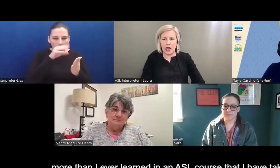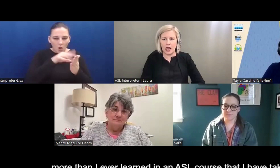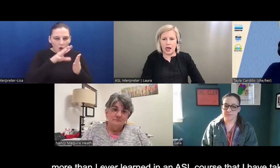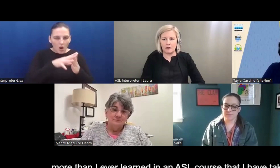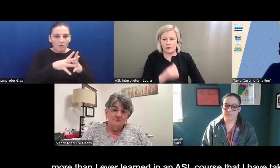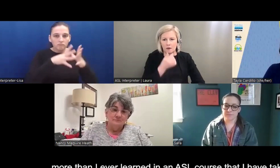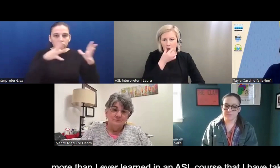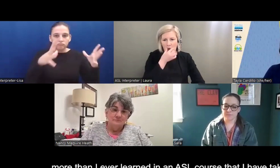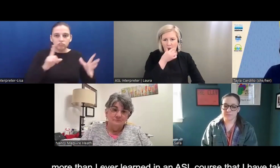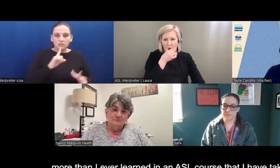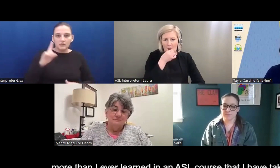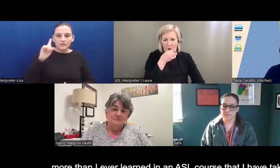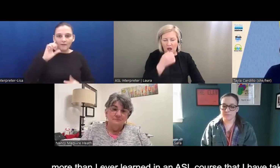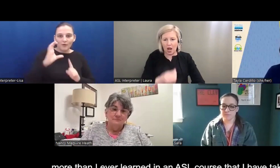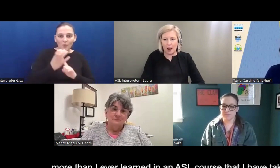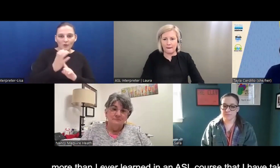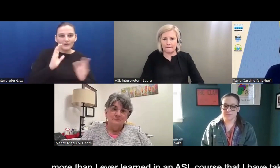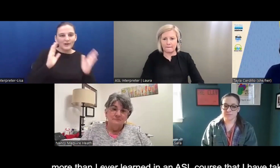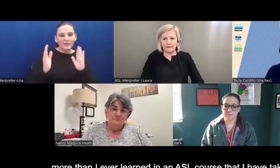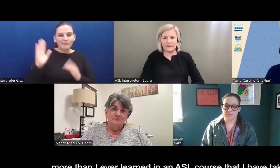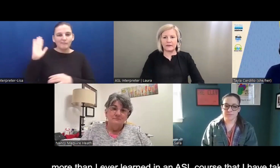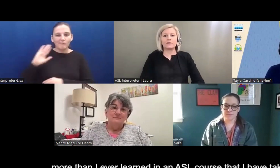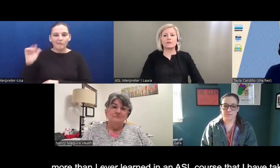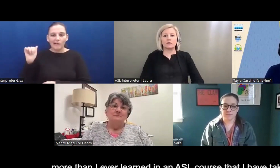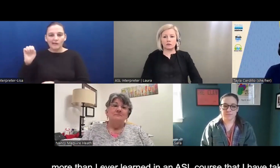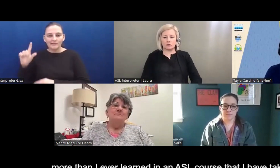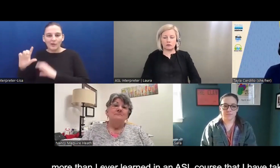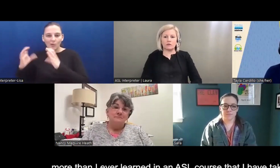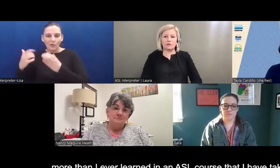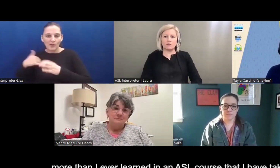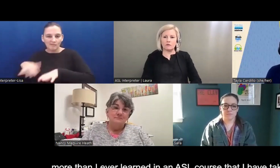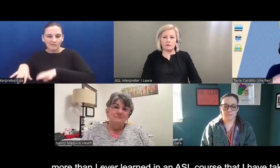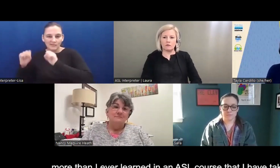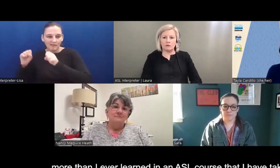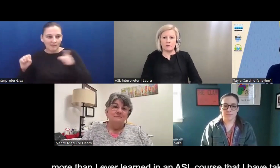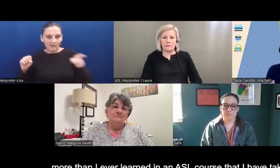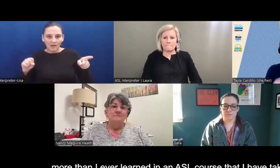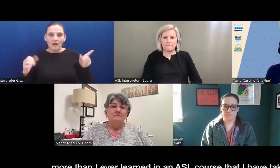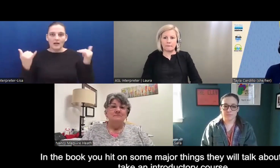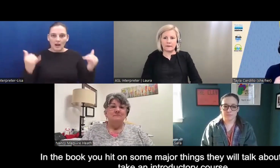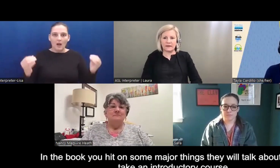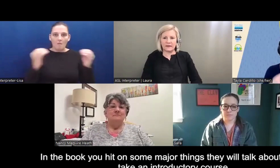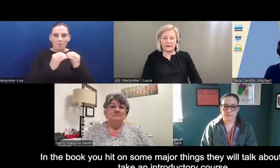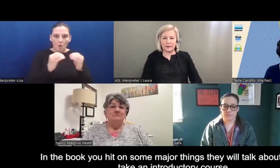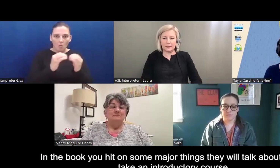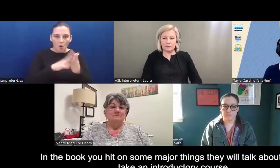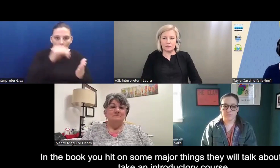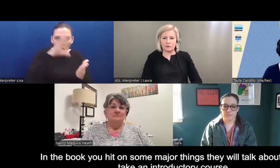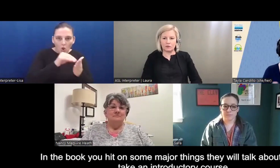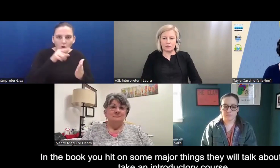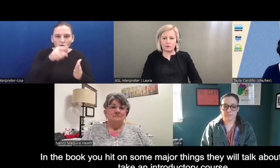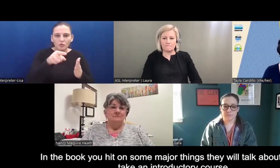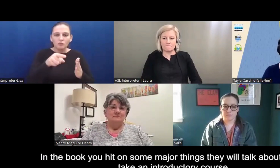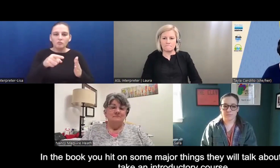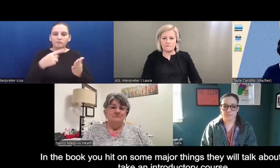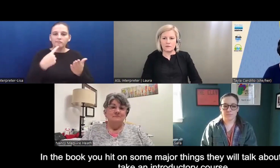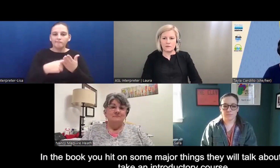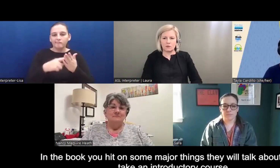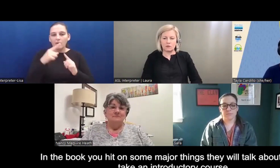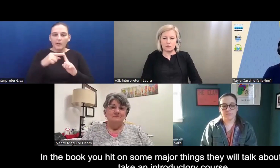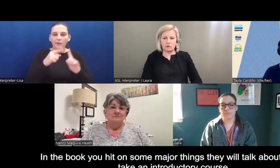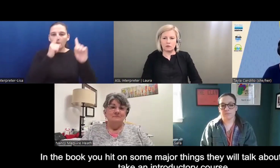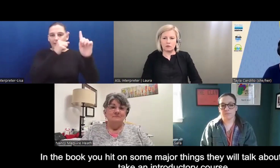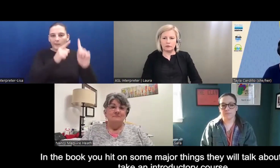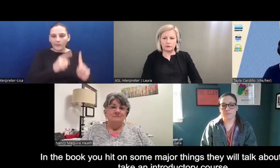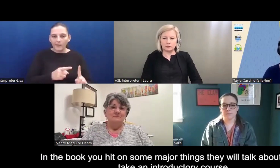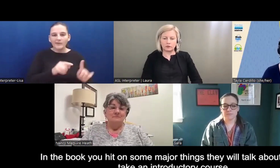more than I've ever learned in an ASL course that I've taken. So, I mean, you hit in the book on some of the major things that they'll talk about if you